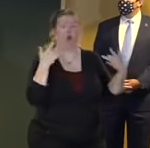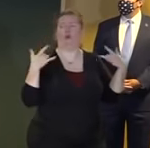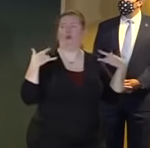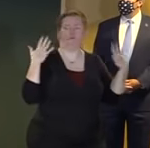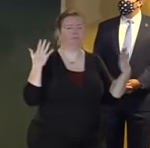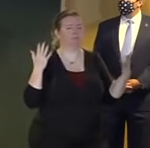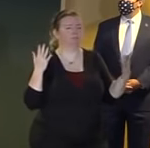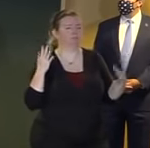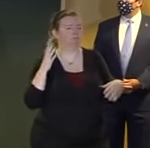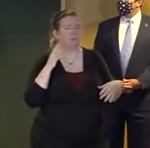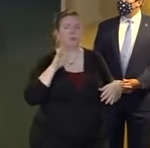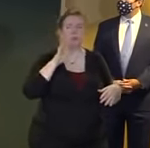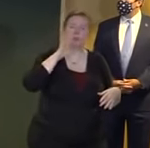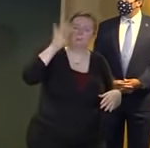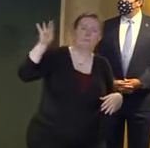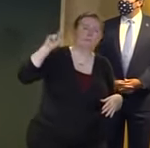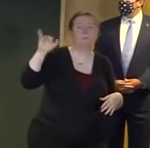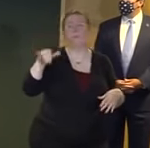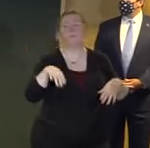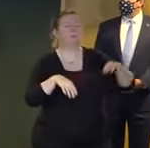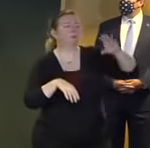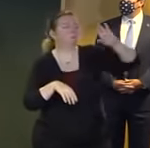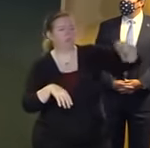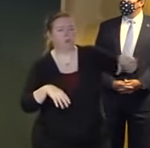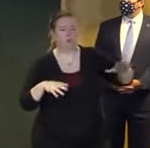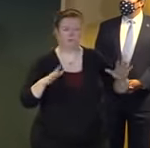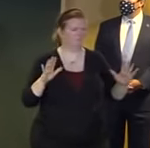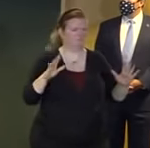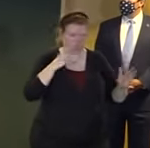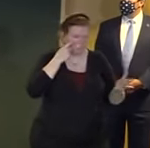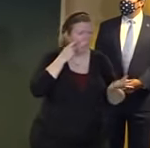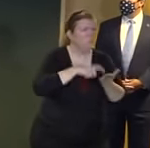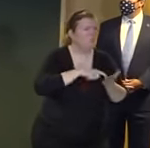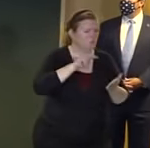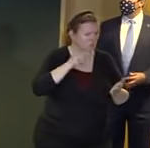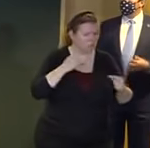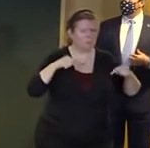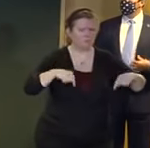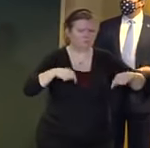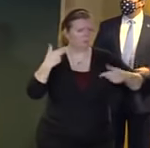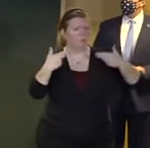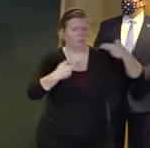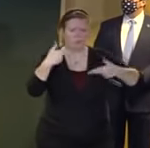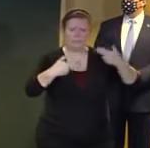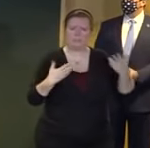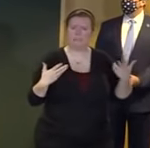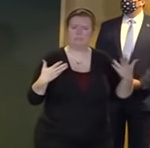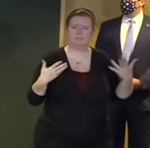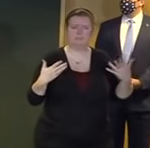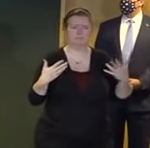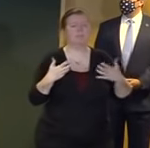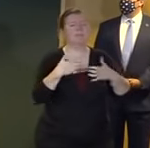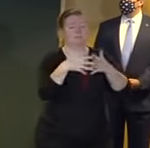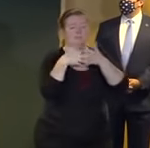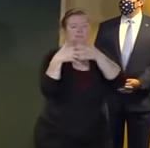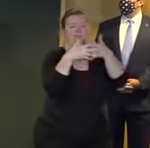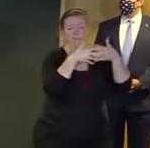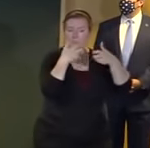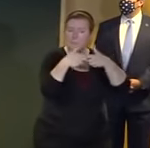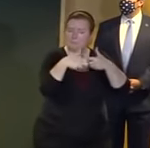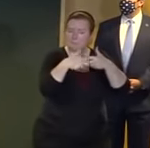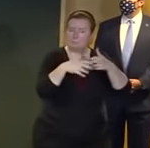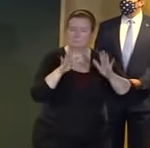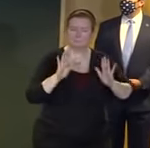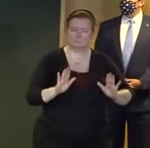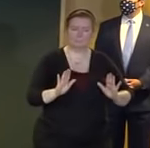chicago phenomenon we've seen it in communities around our state uh it's an american concern right now and it's probably the